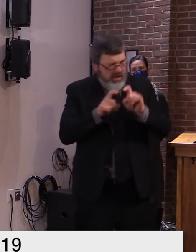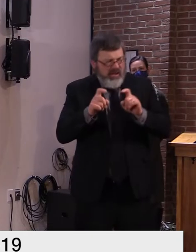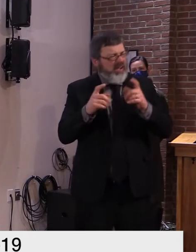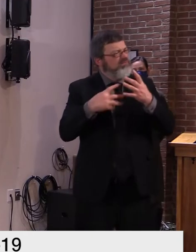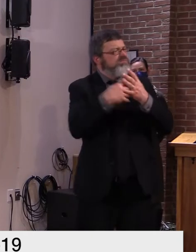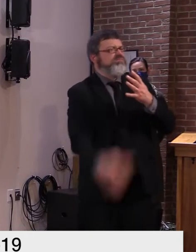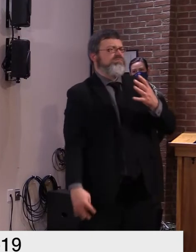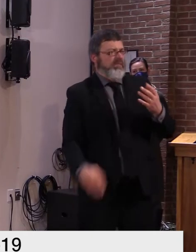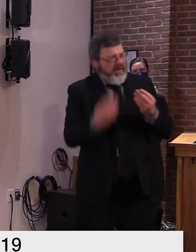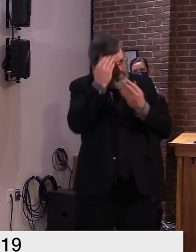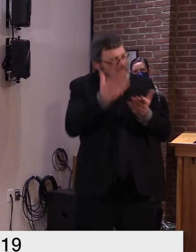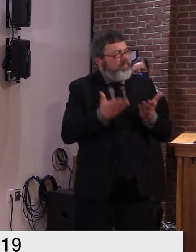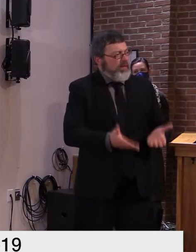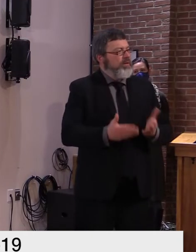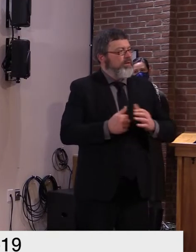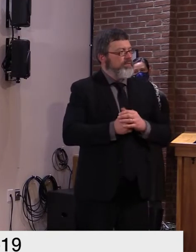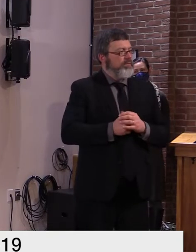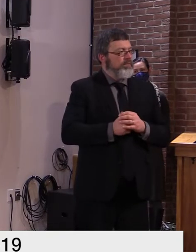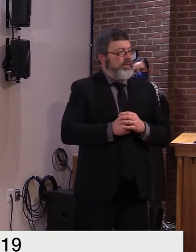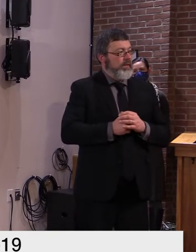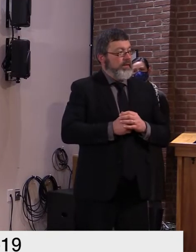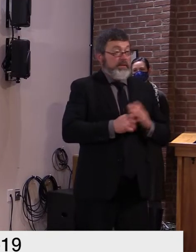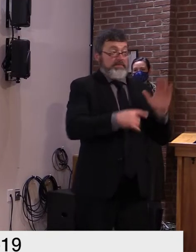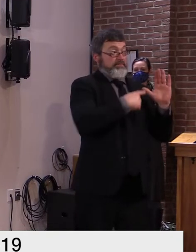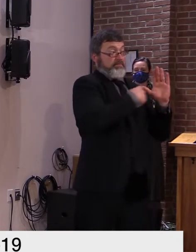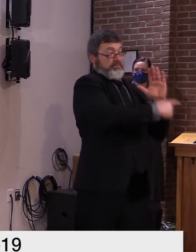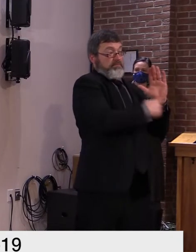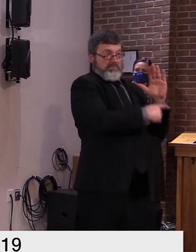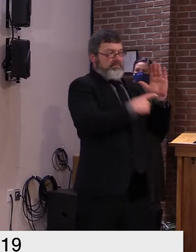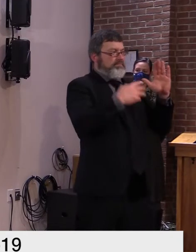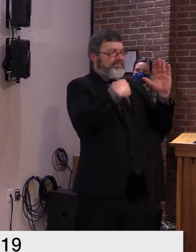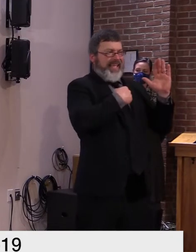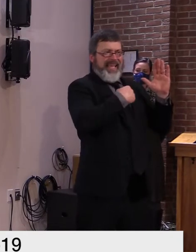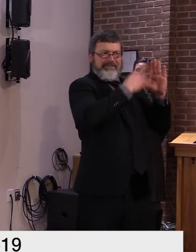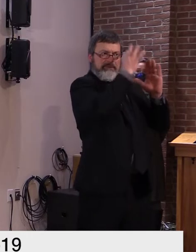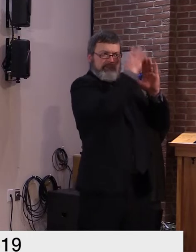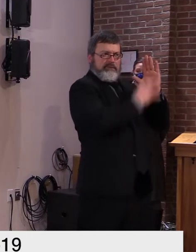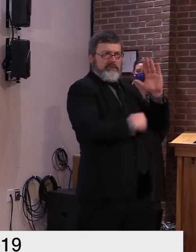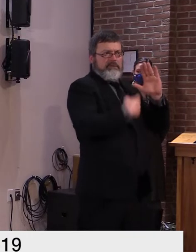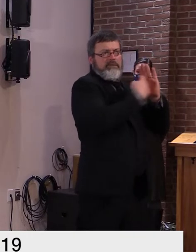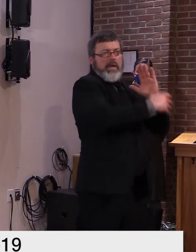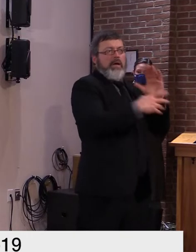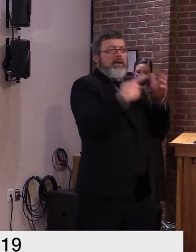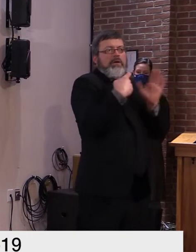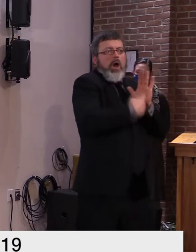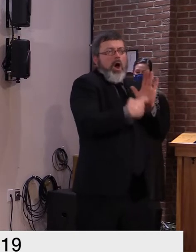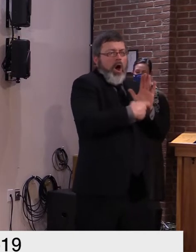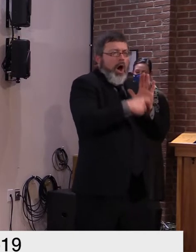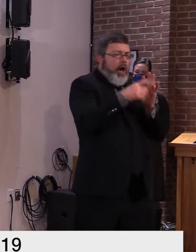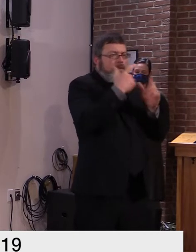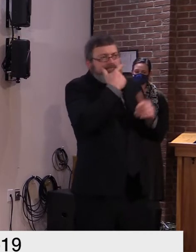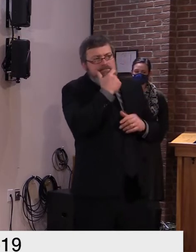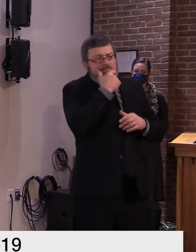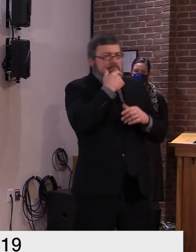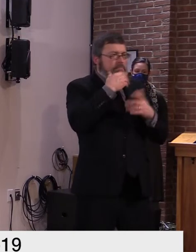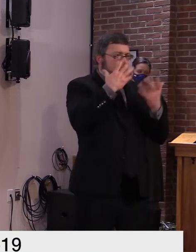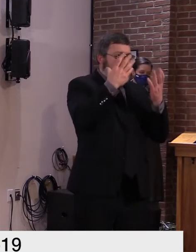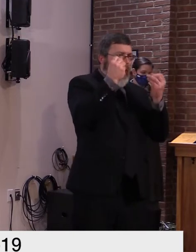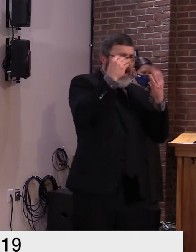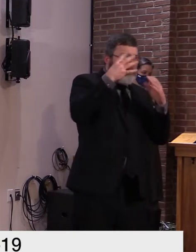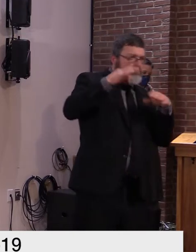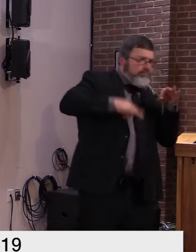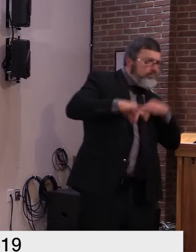vermonters can get quick anonymous estimates for financial help and learn about available health care plans